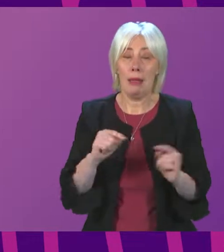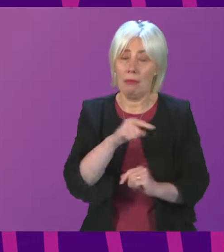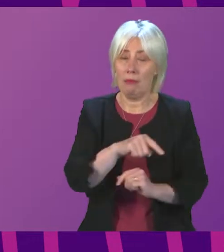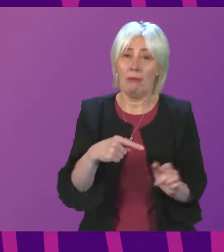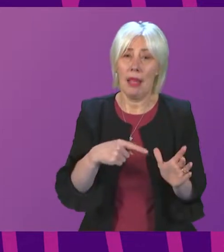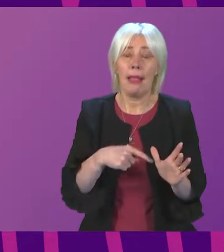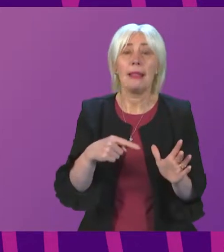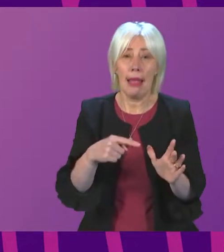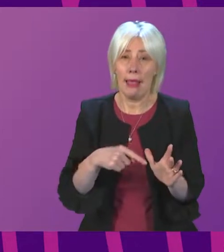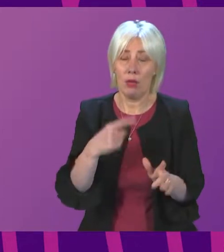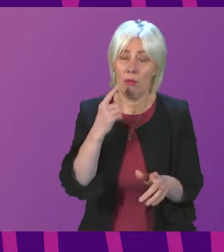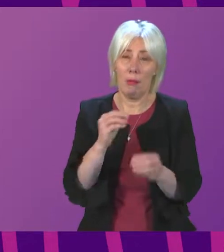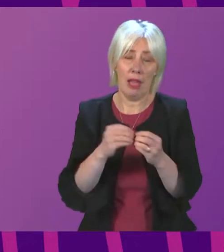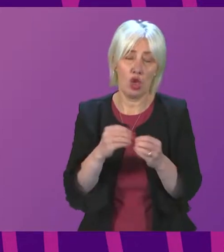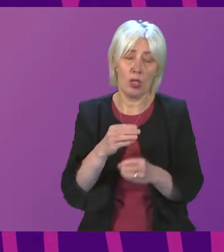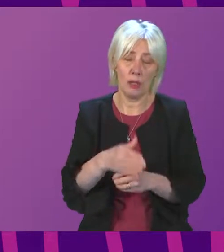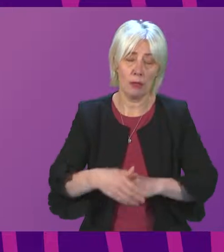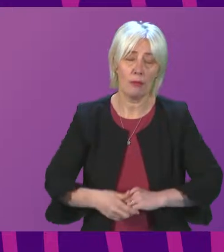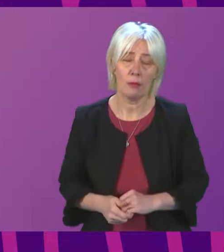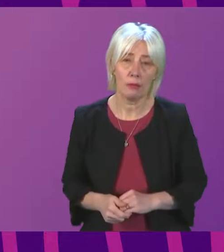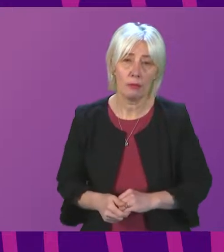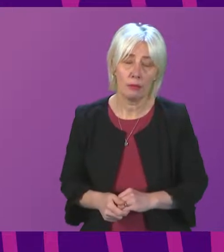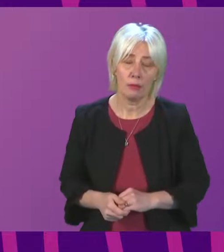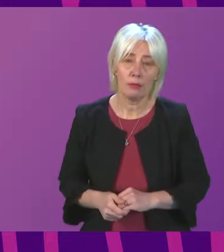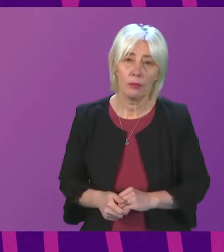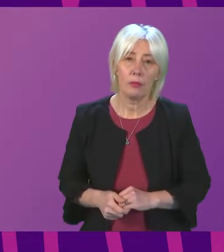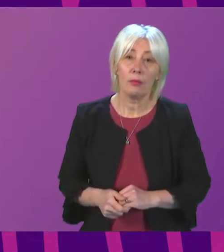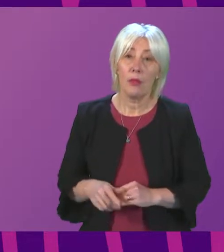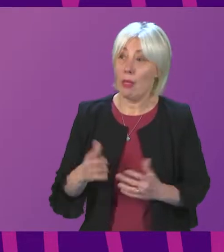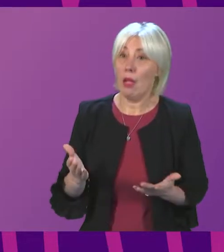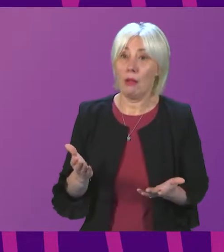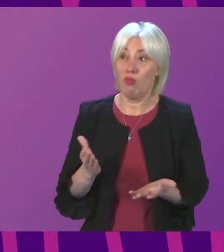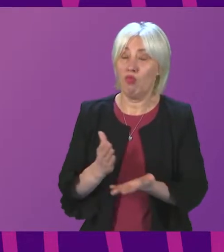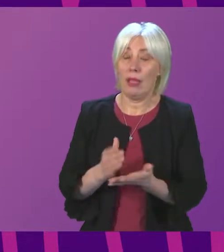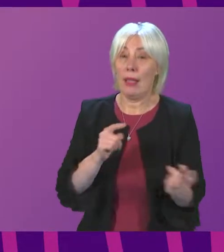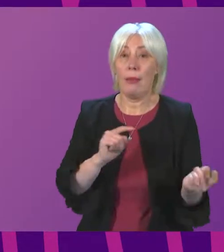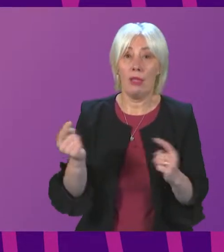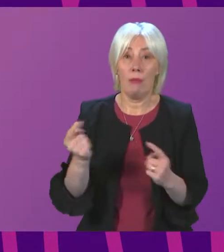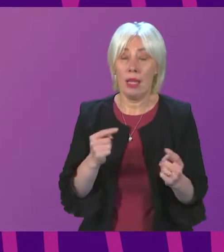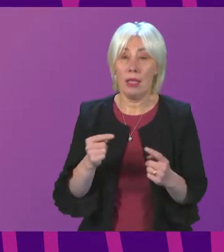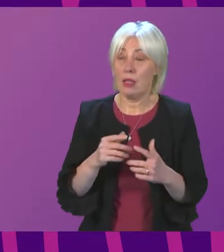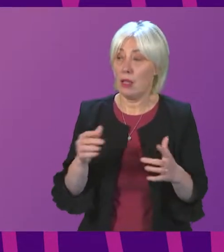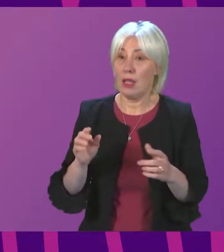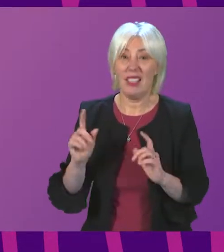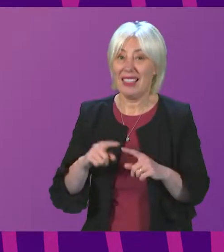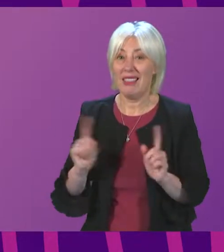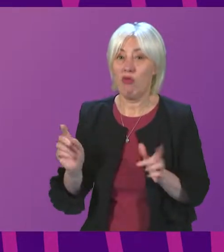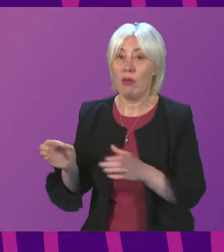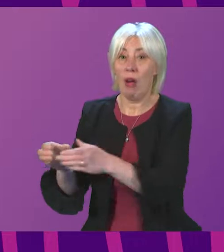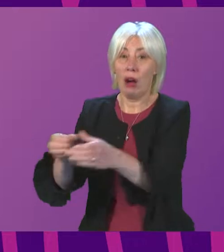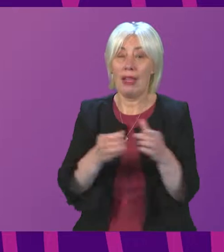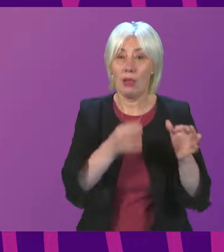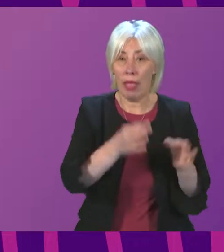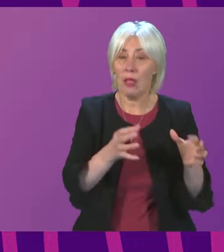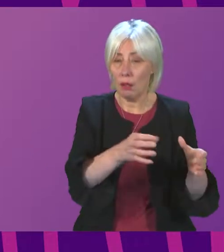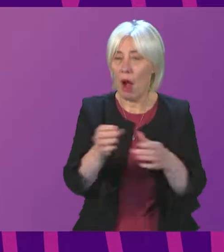drew attention in terms of there being quite a wide cross-party interest in